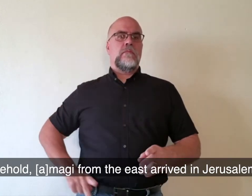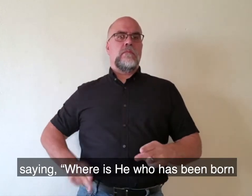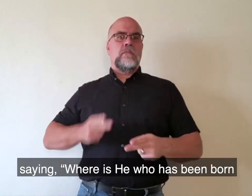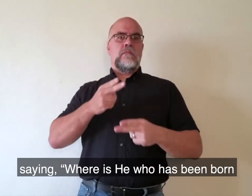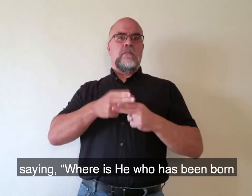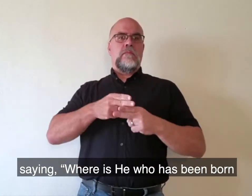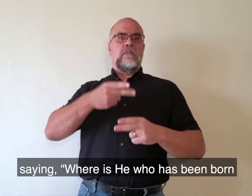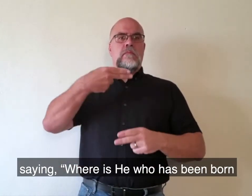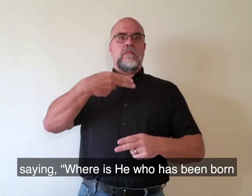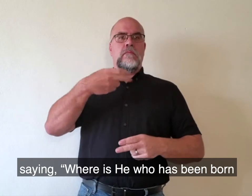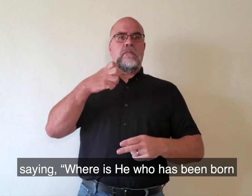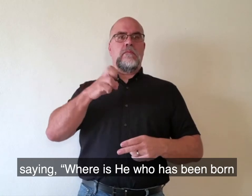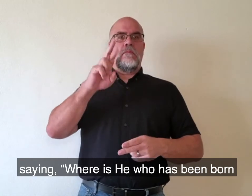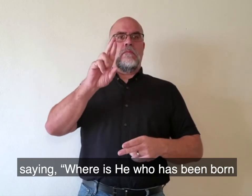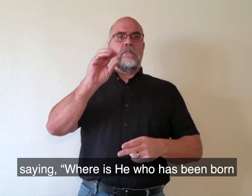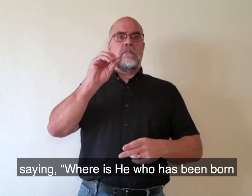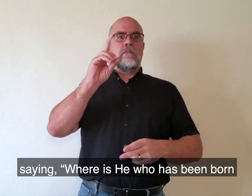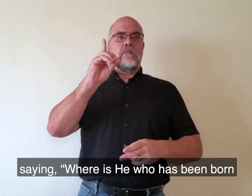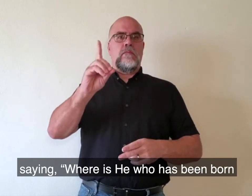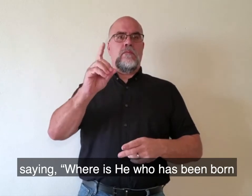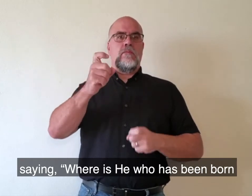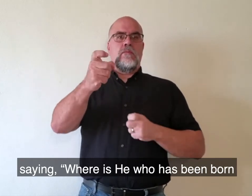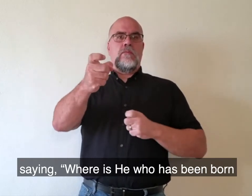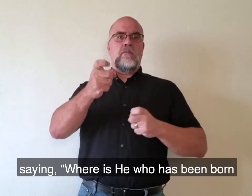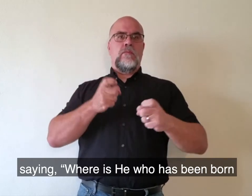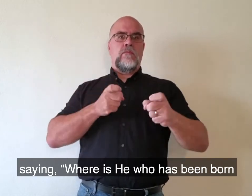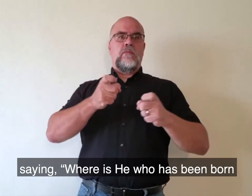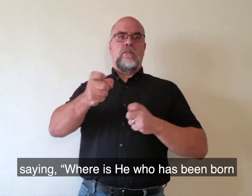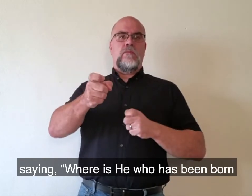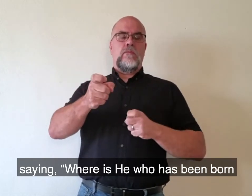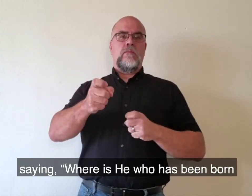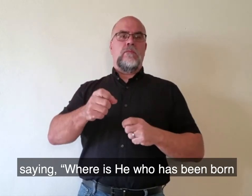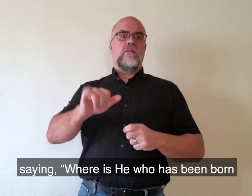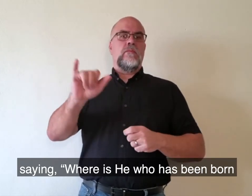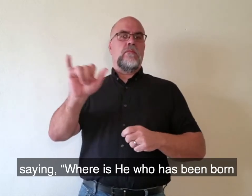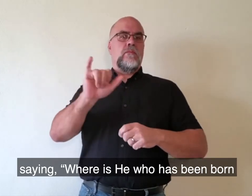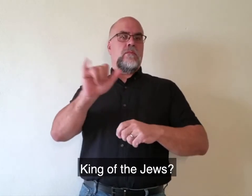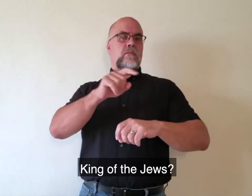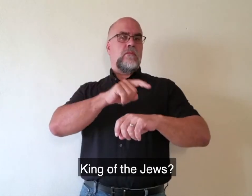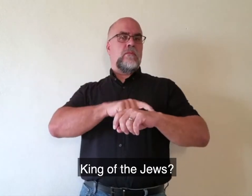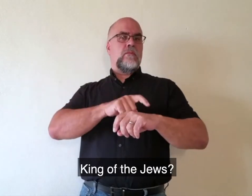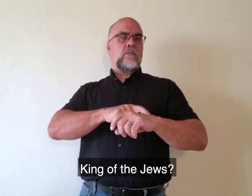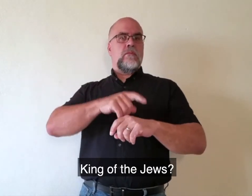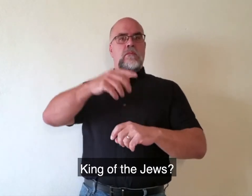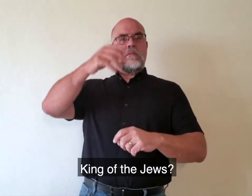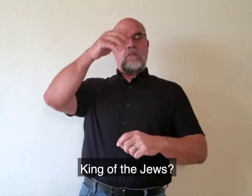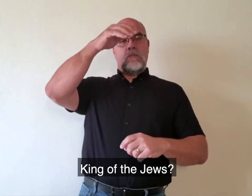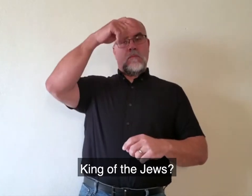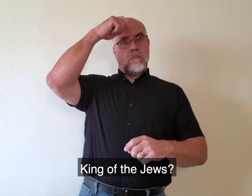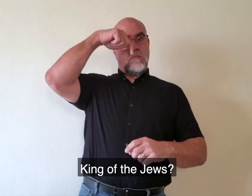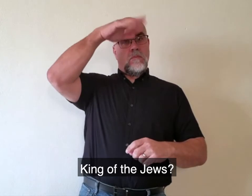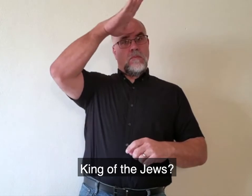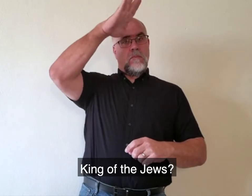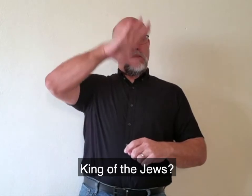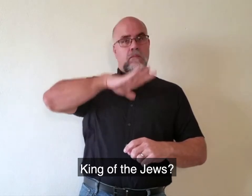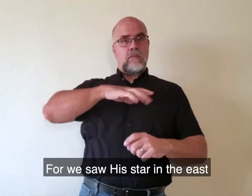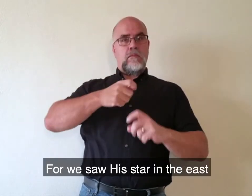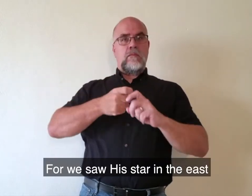saying, Where is he who has been born king of the Jews? For we